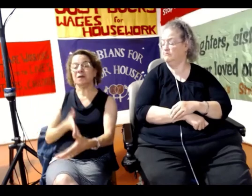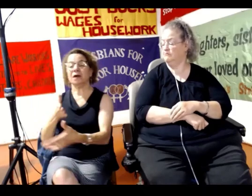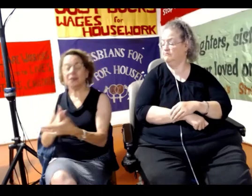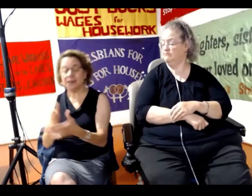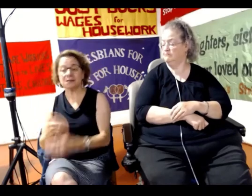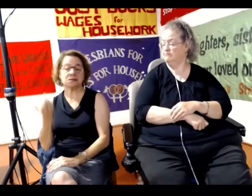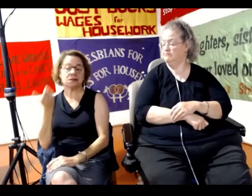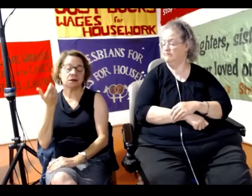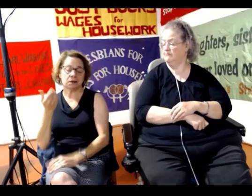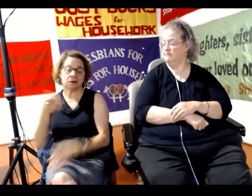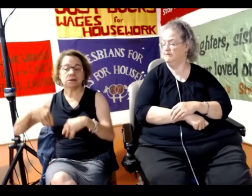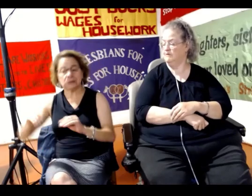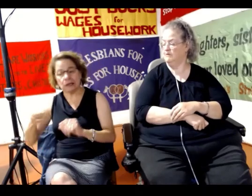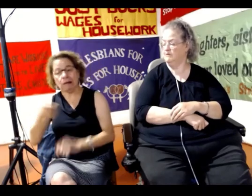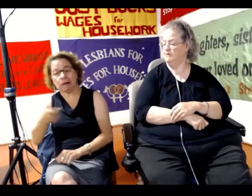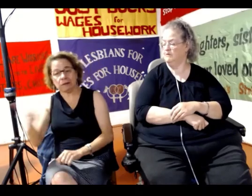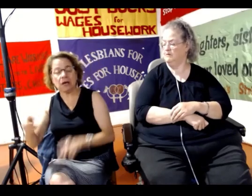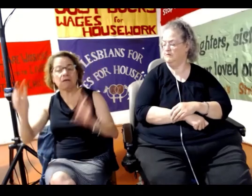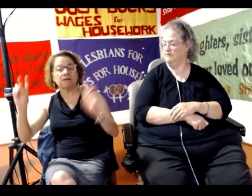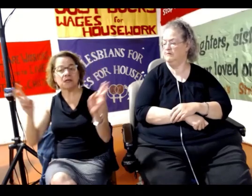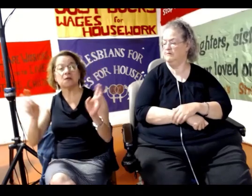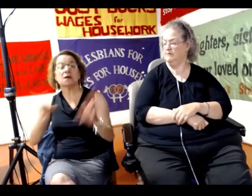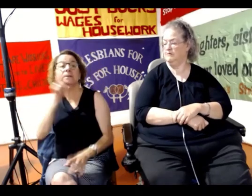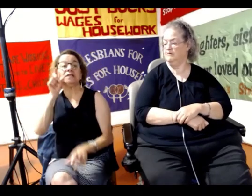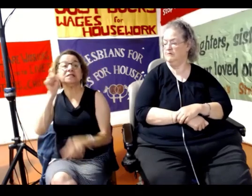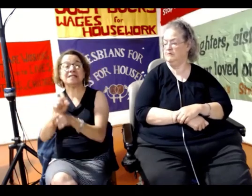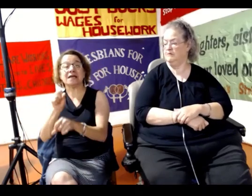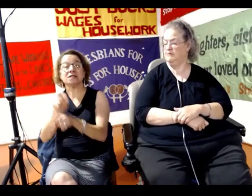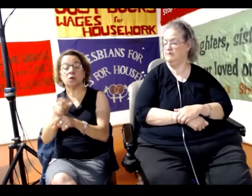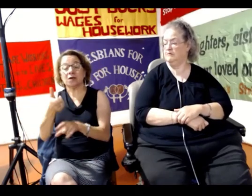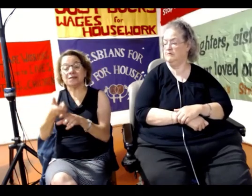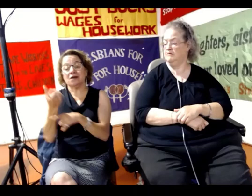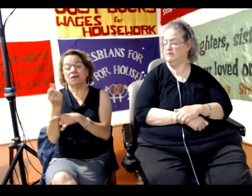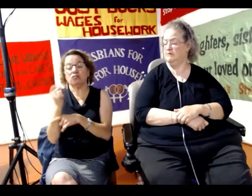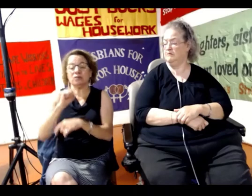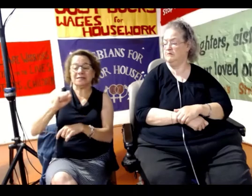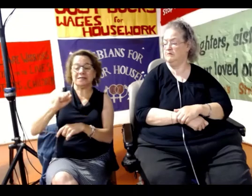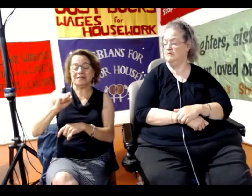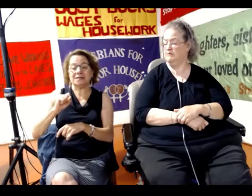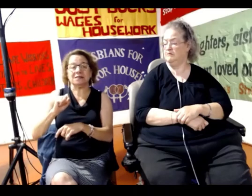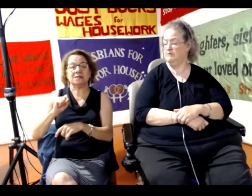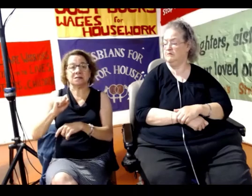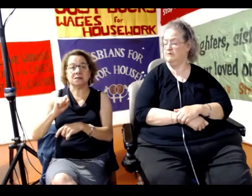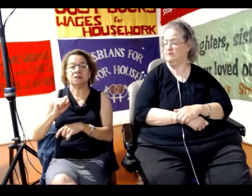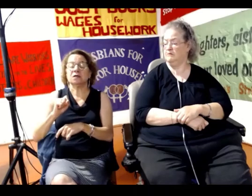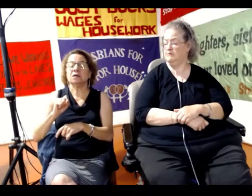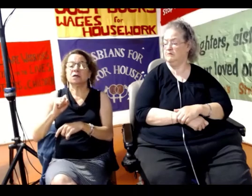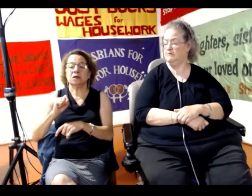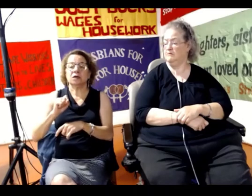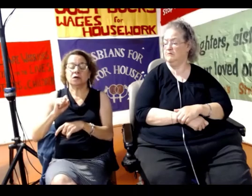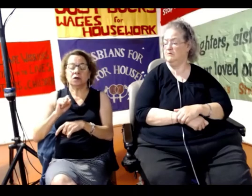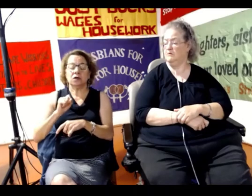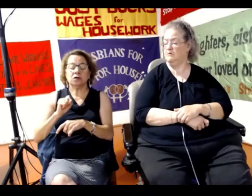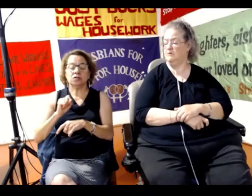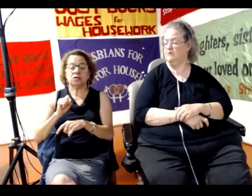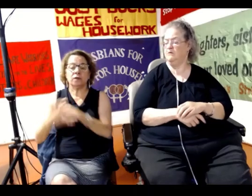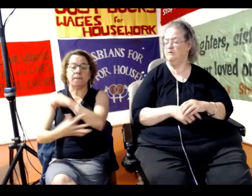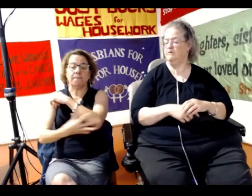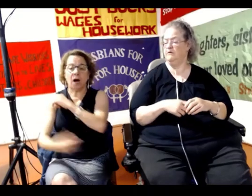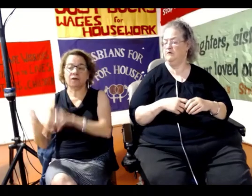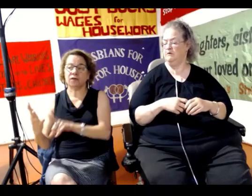it's definitely true that sex work is a resistance to the grinding poverty that is imposed on us.